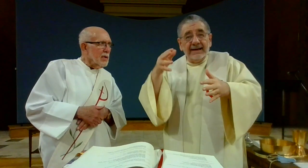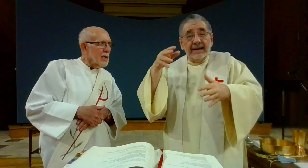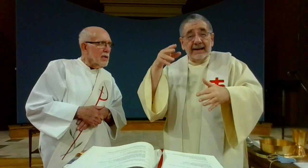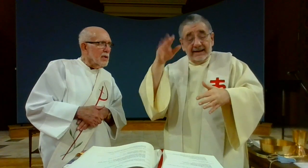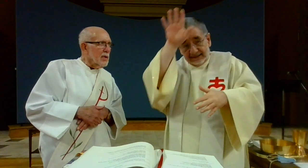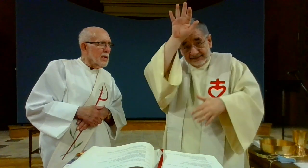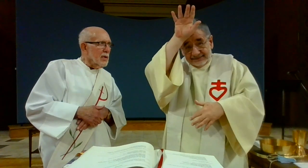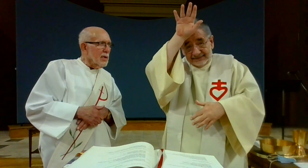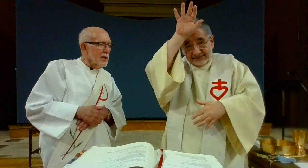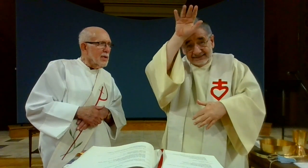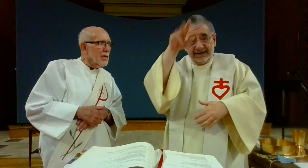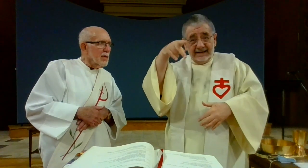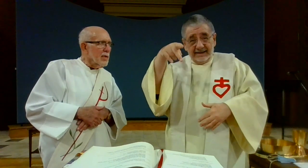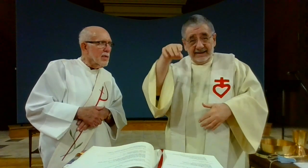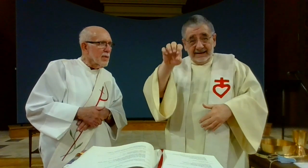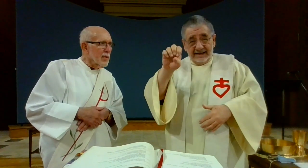Next we prepare for Pentecost.